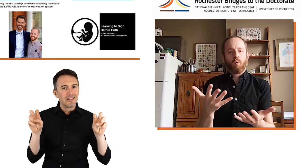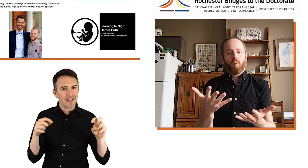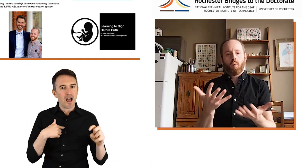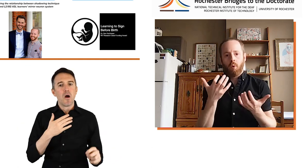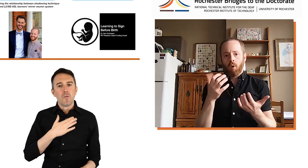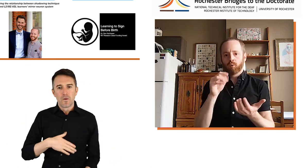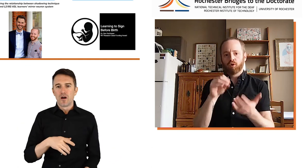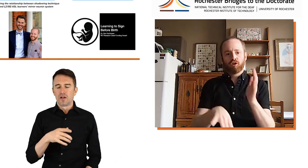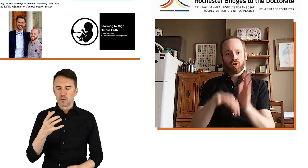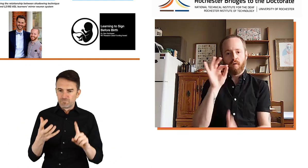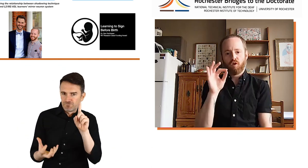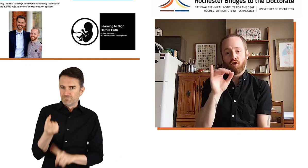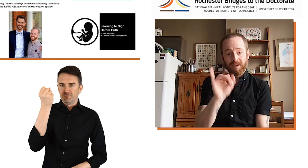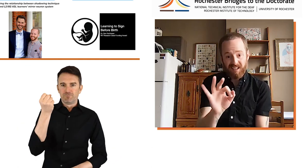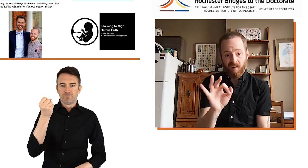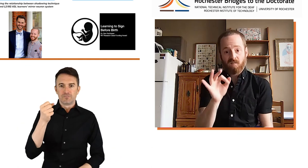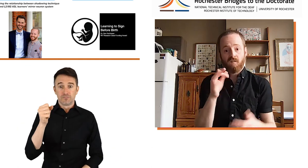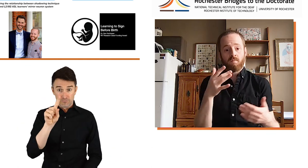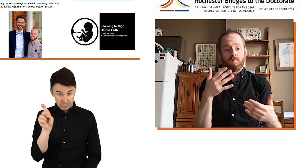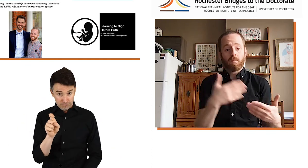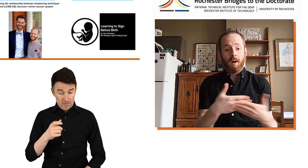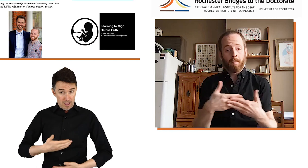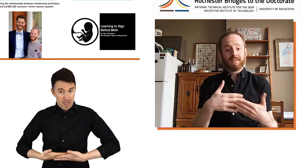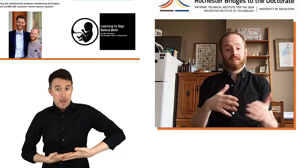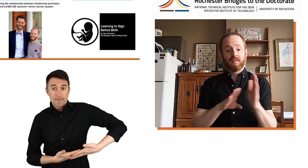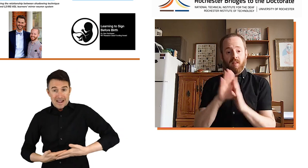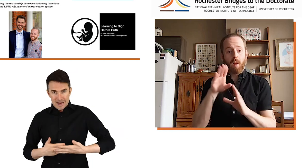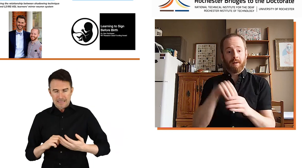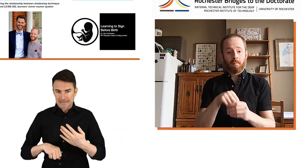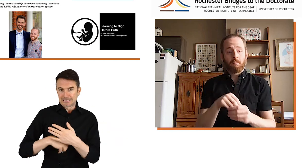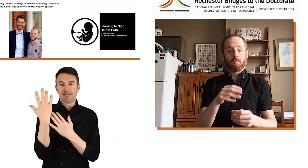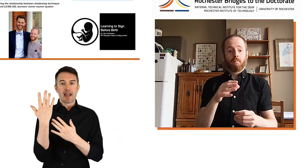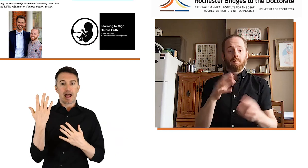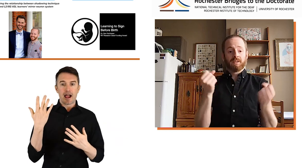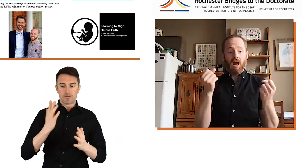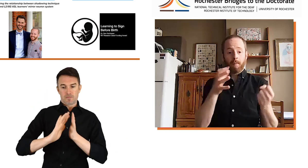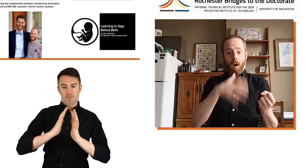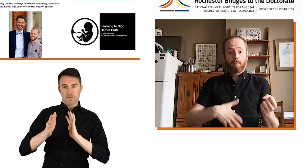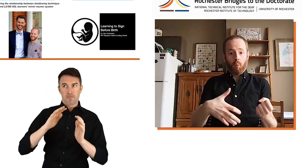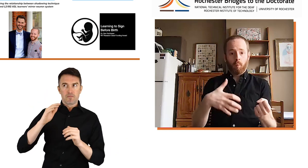be known for. I want to discover if babies